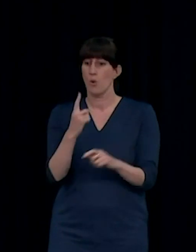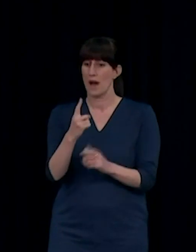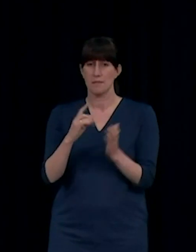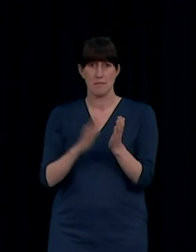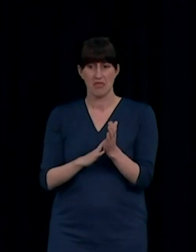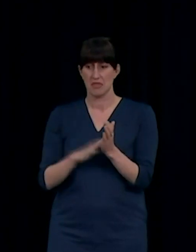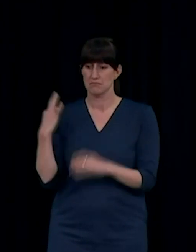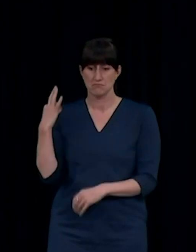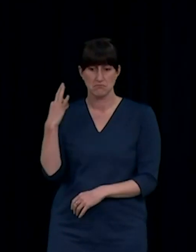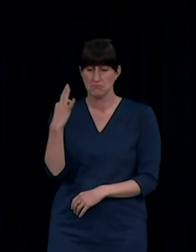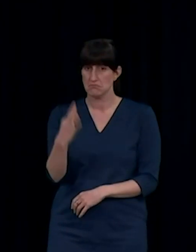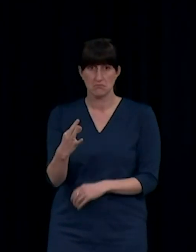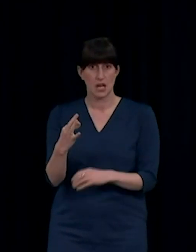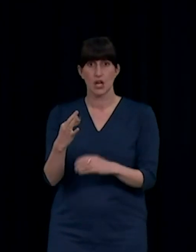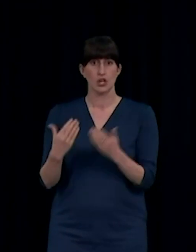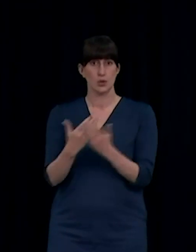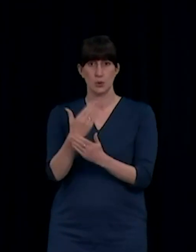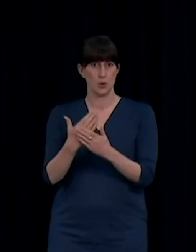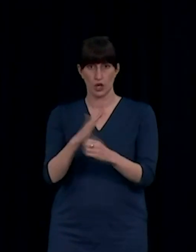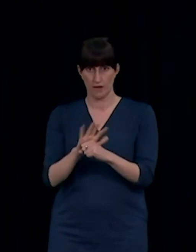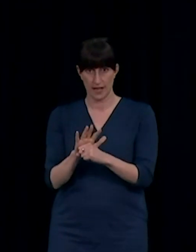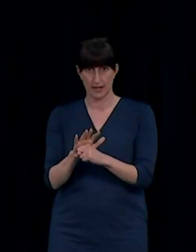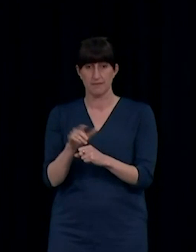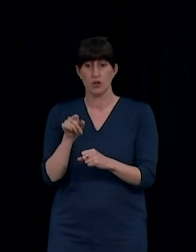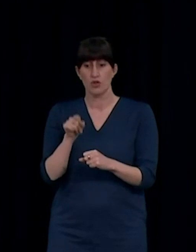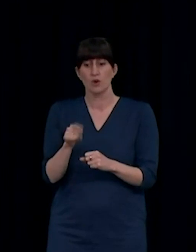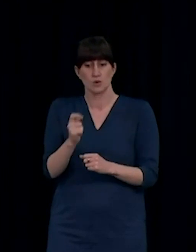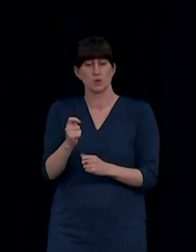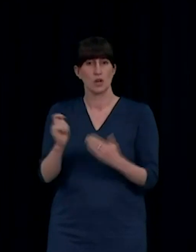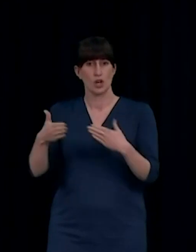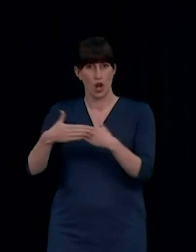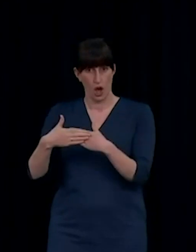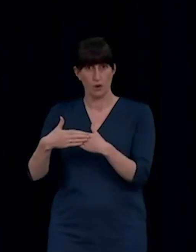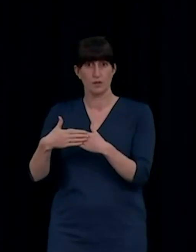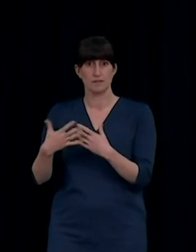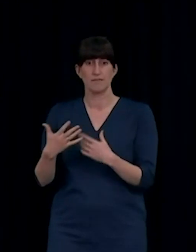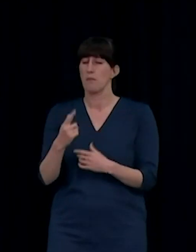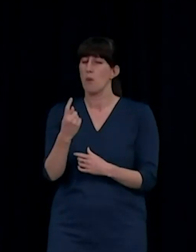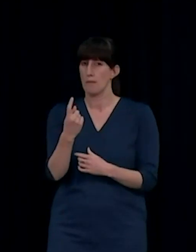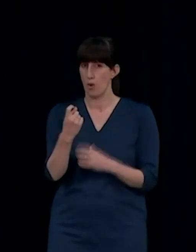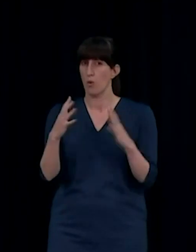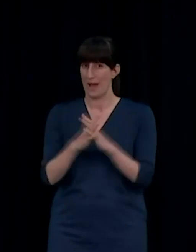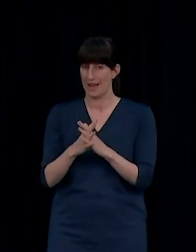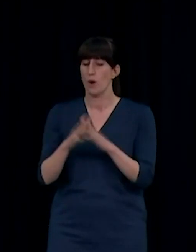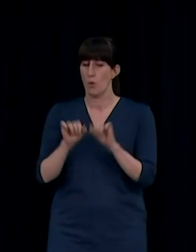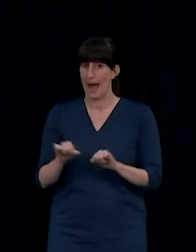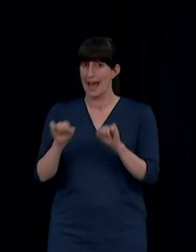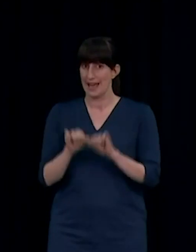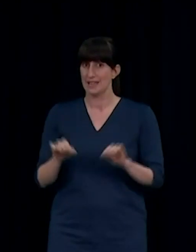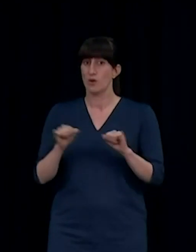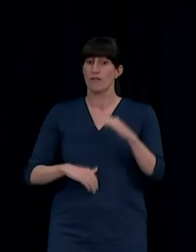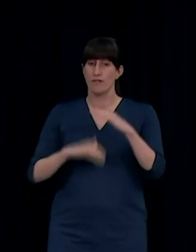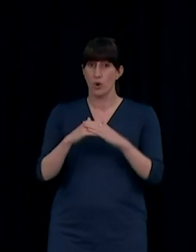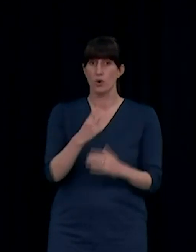Now formal closure of those subclusters and subsequent ones that are inactive is still more than a week away. We wait a full 28-day